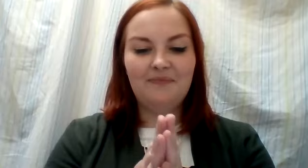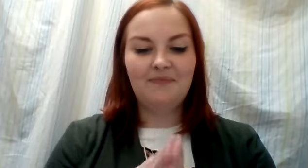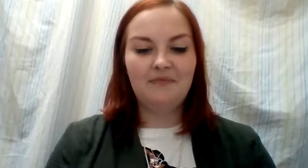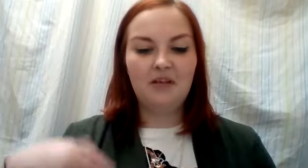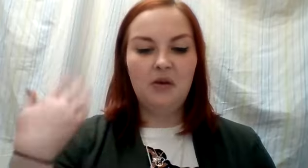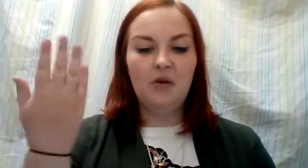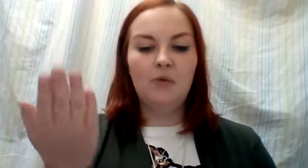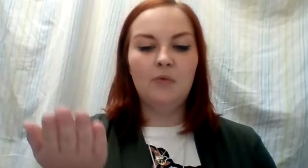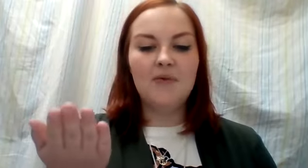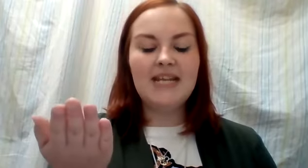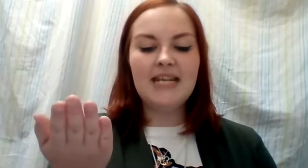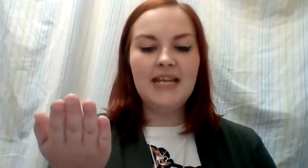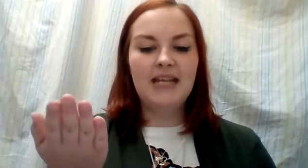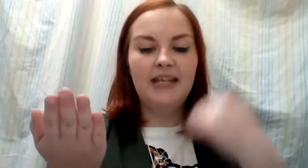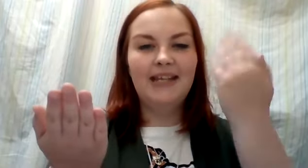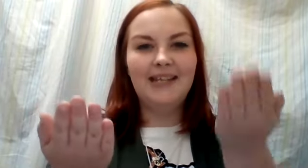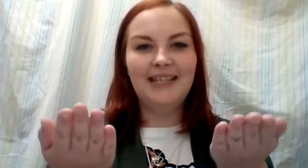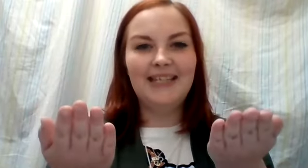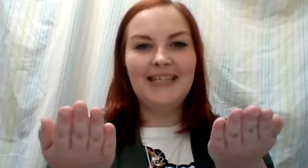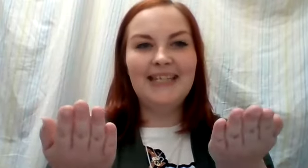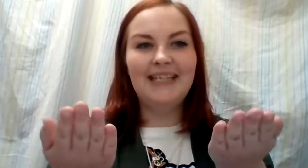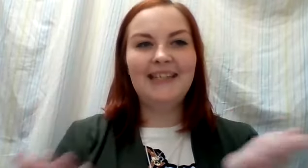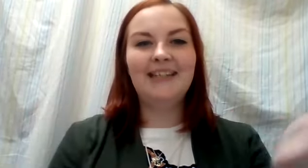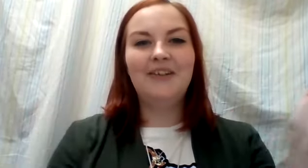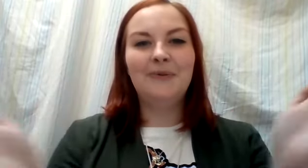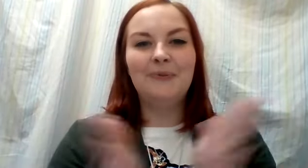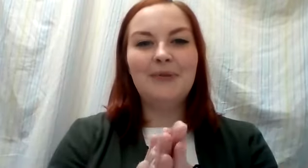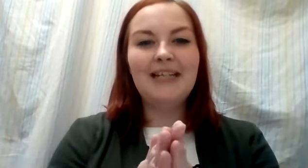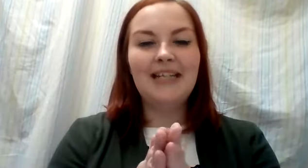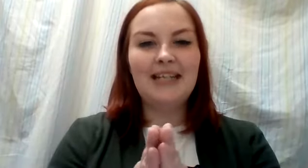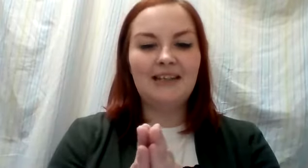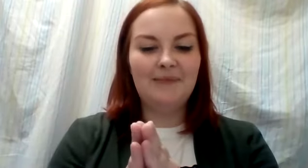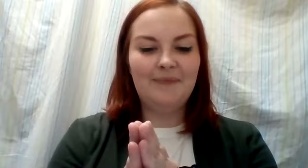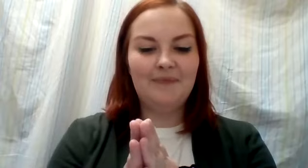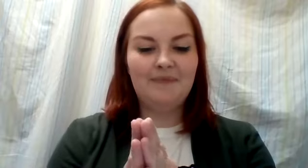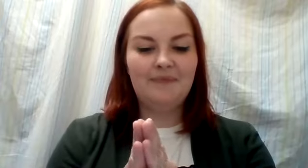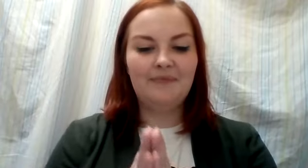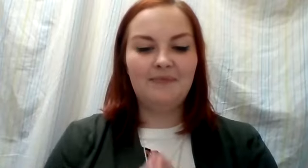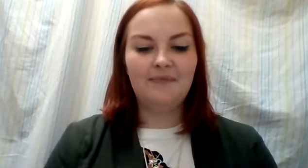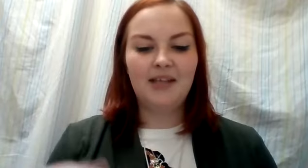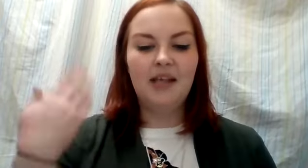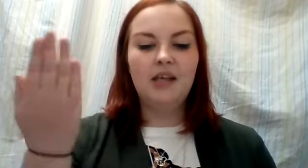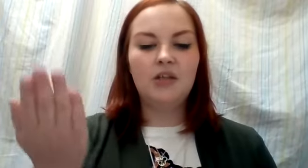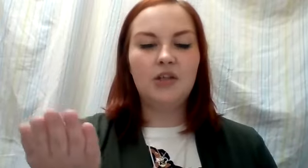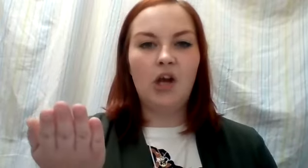Re, ding, reading. Shar,